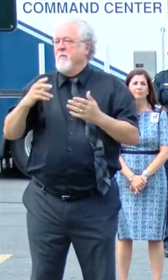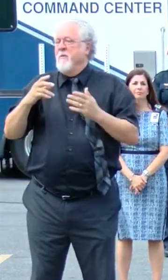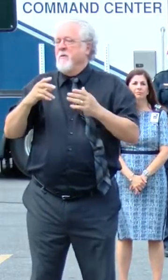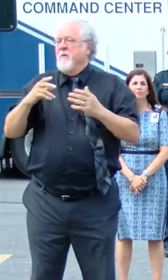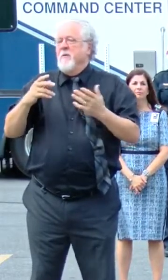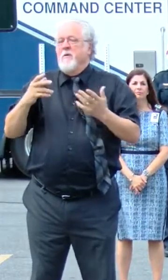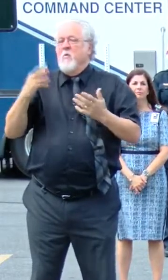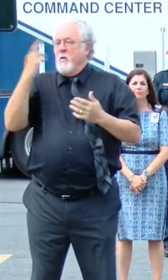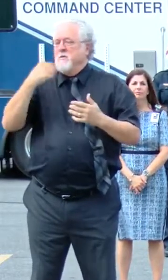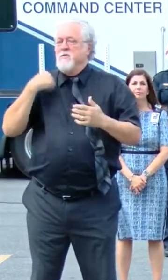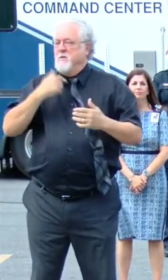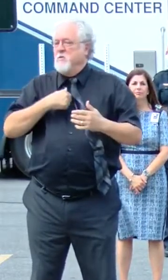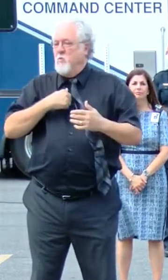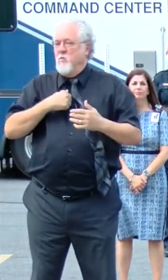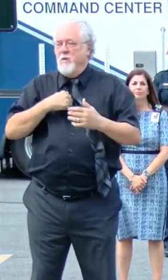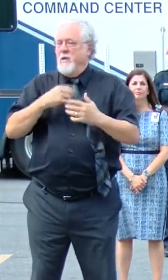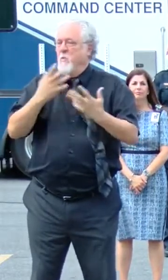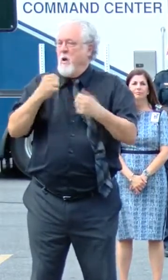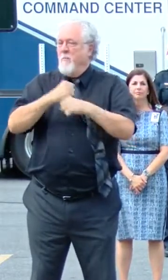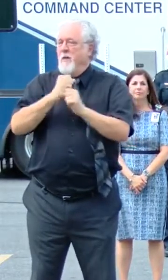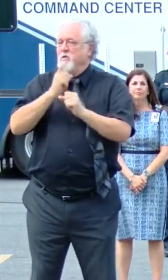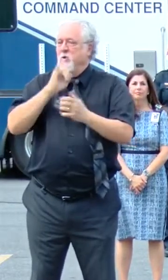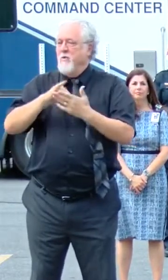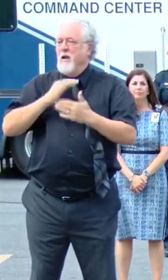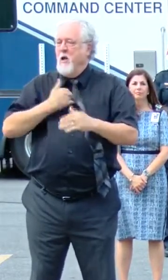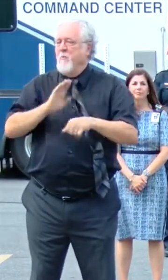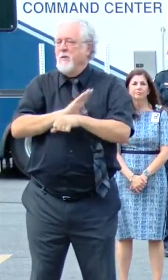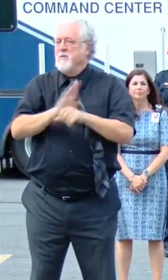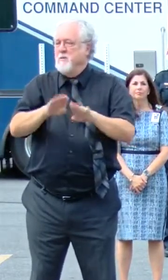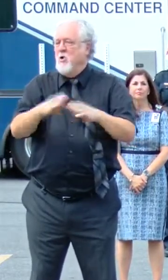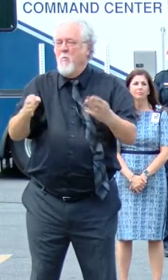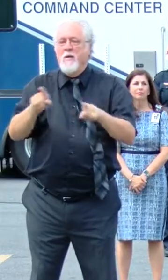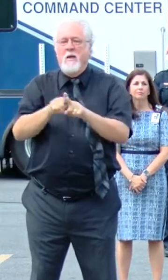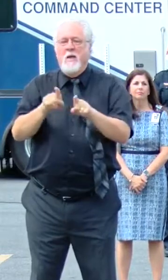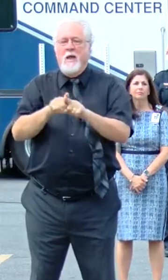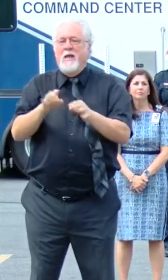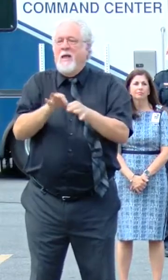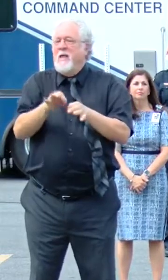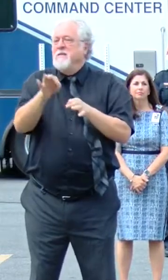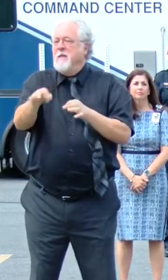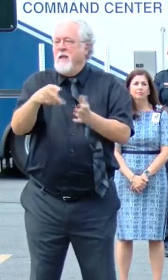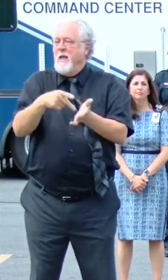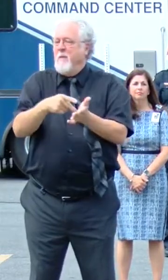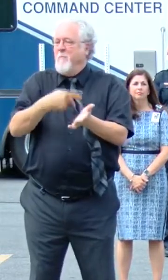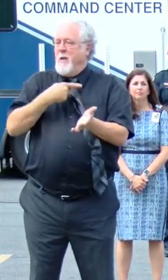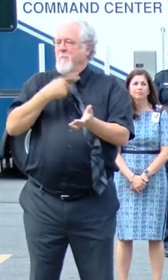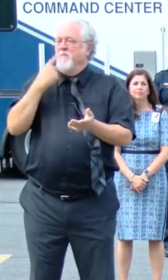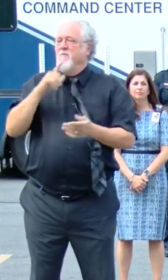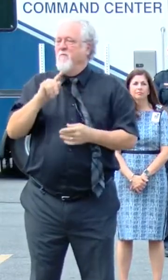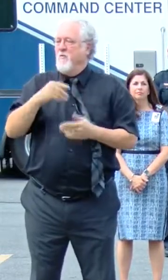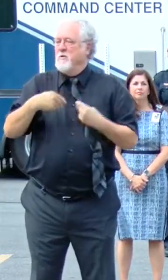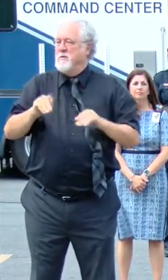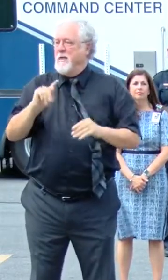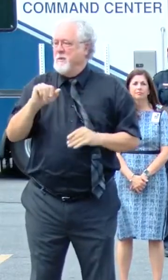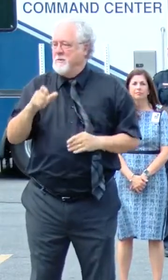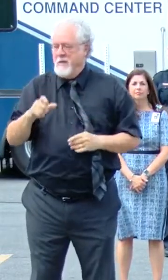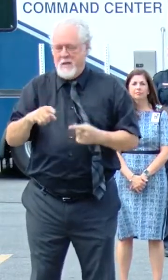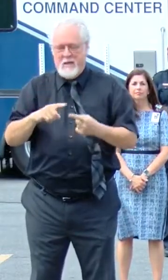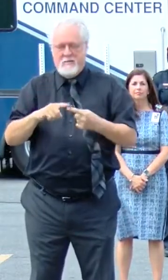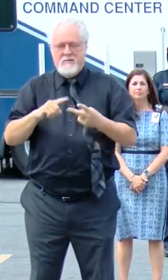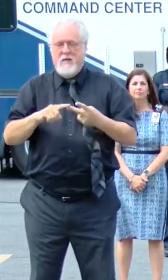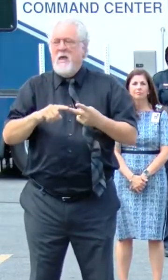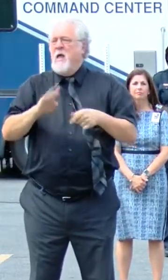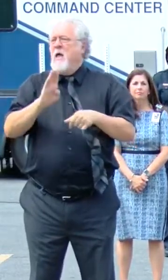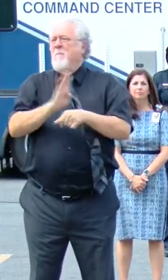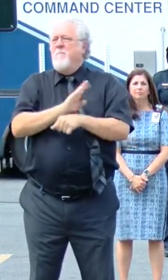our our businesses afloat, like delaying the payment of the sales taxes by